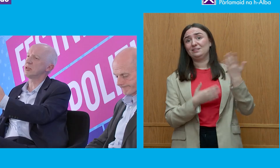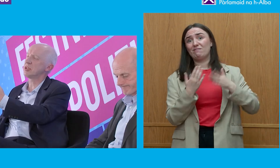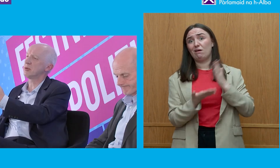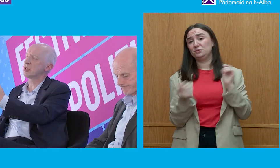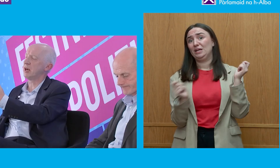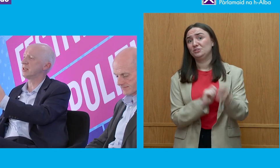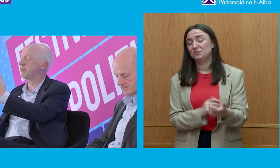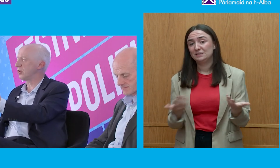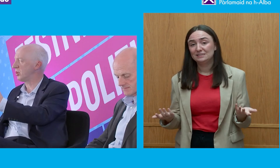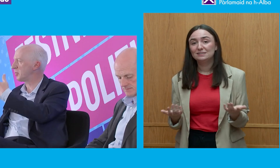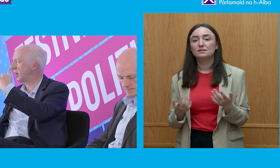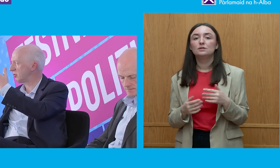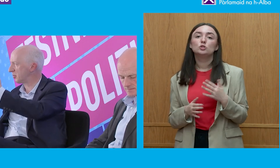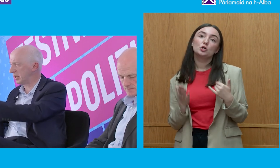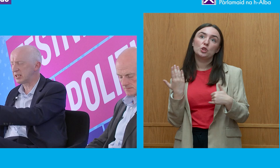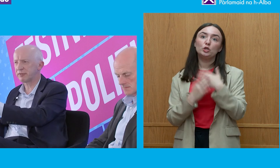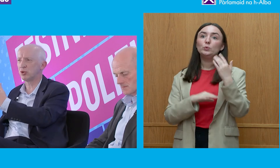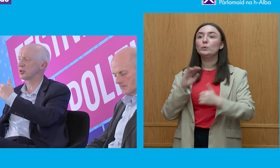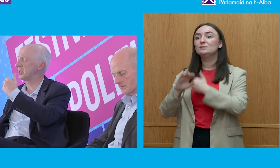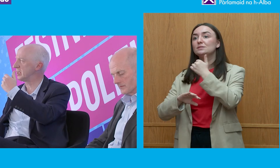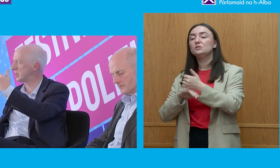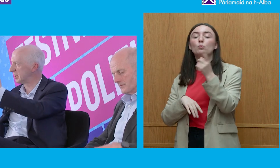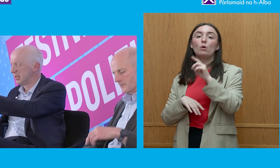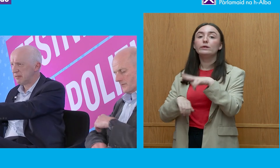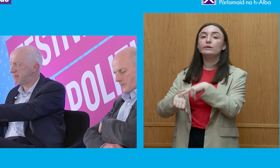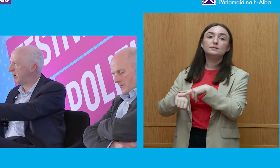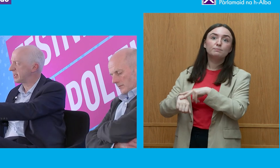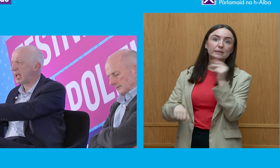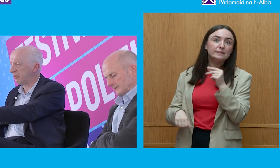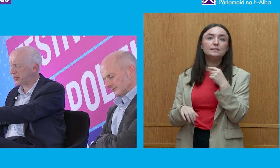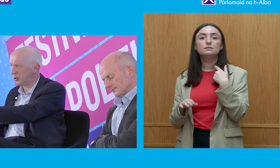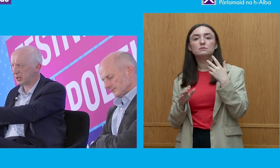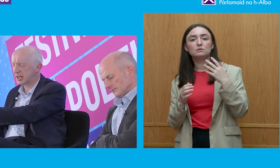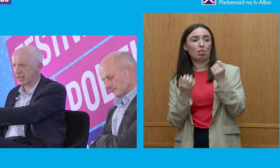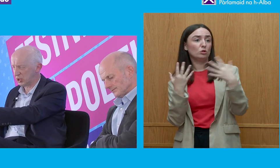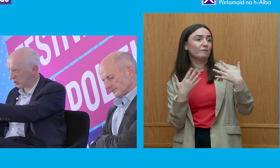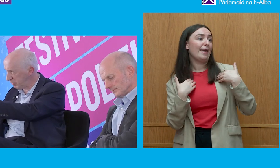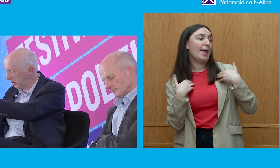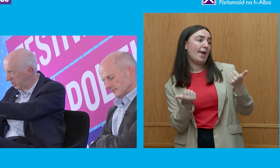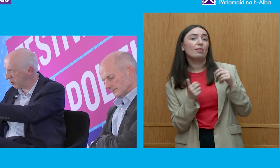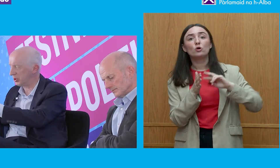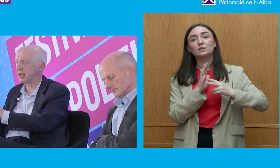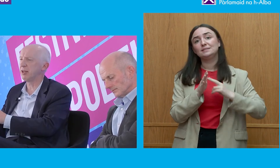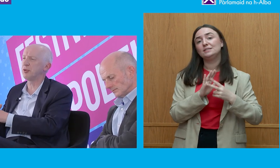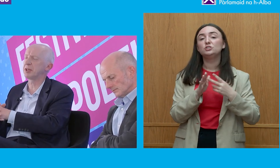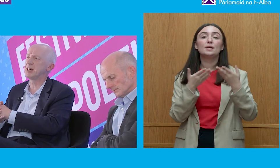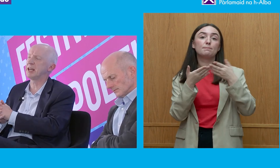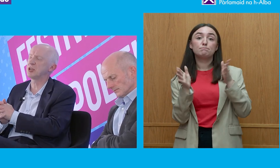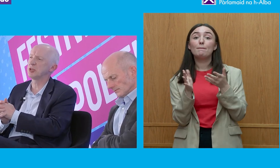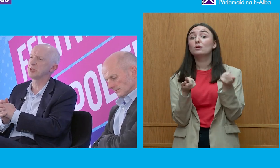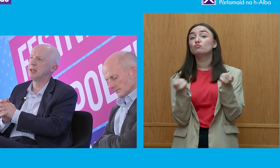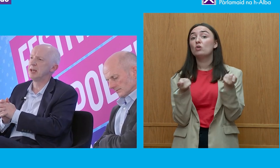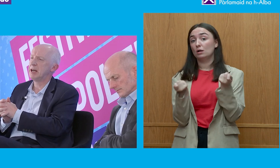institutions as they were created factory inspectors police forces various health organizations publicly run health